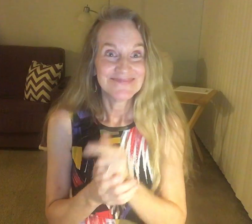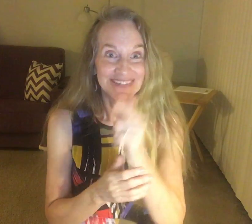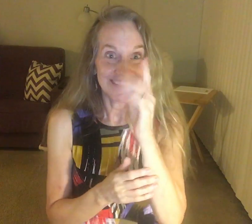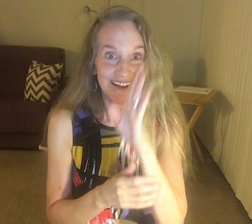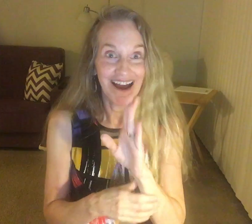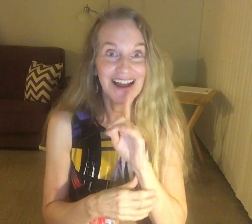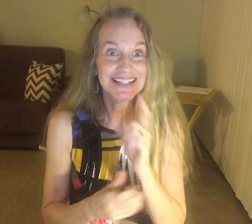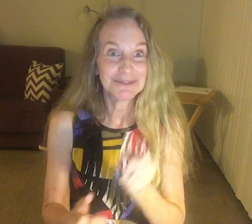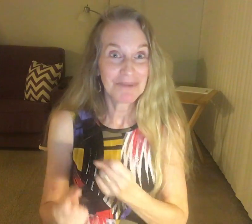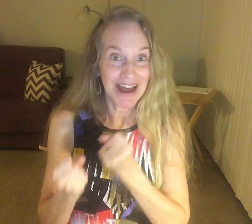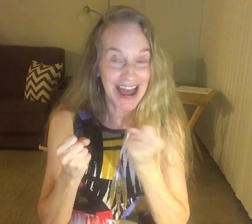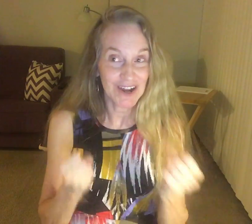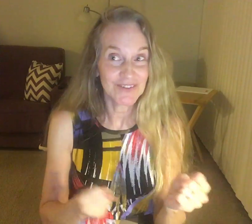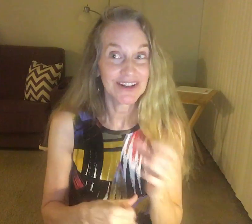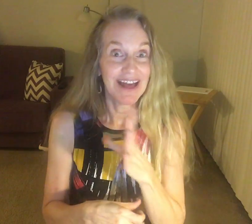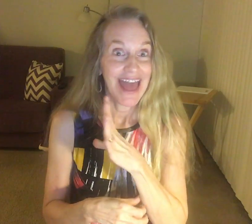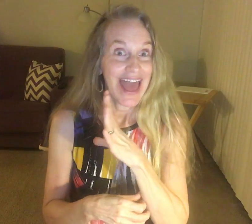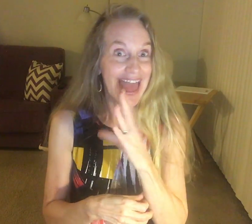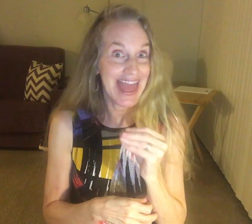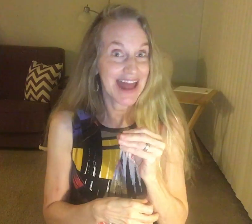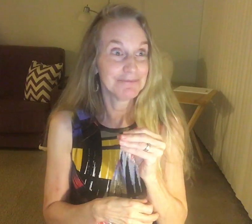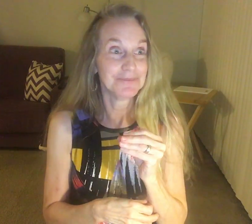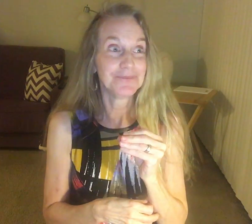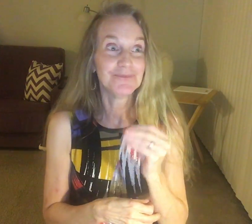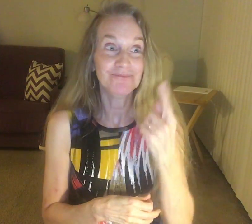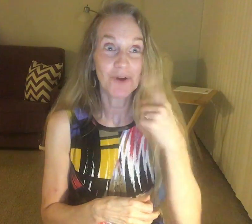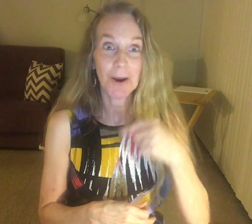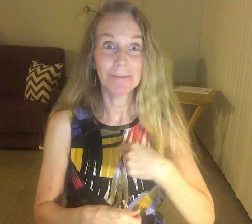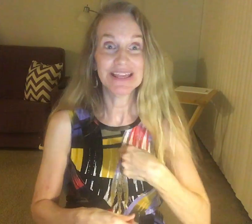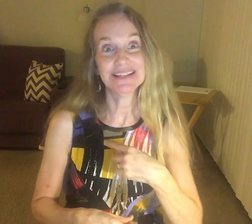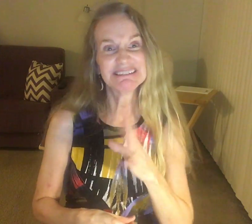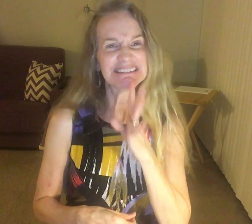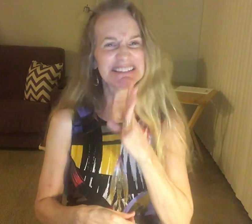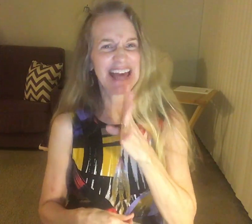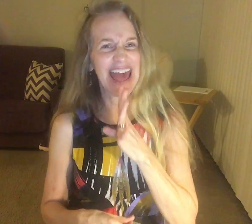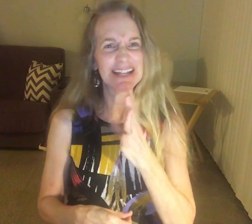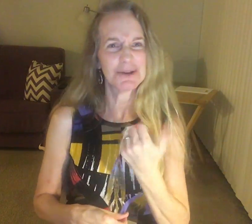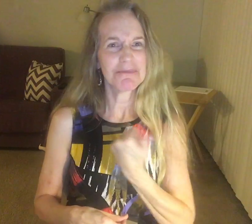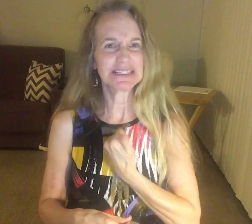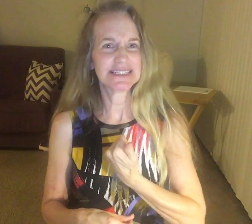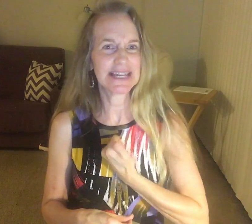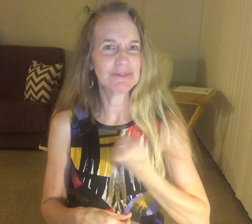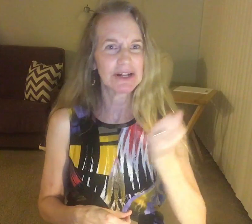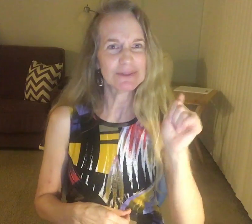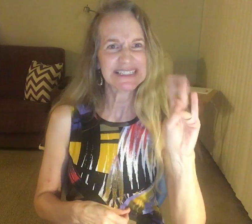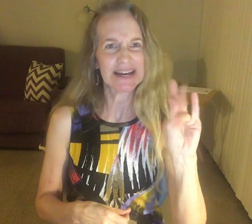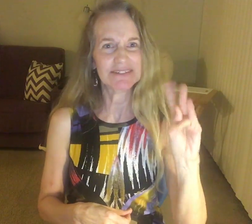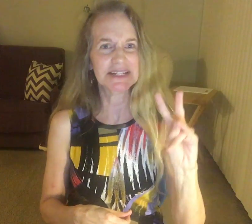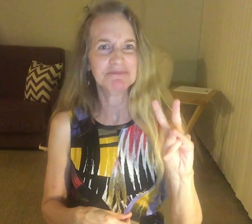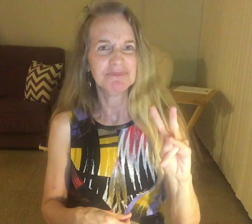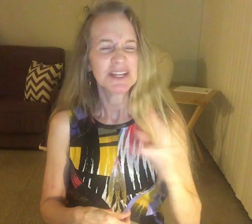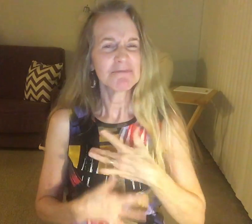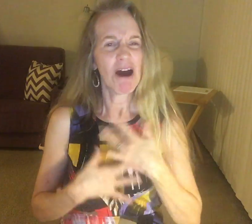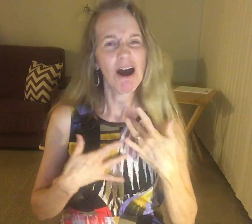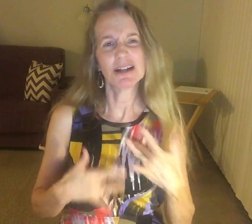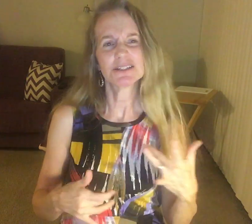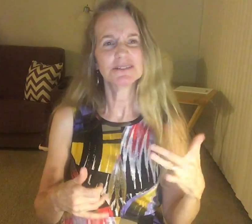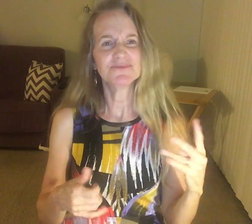God is powerful, and for me's sake in my seven I was seventeen. My heart is